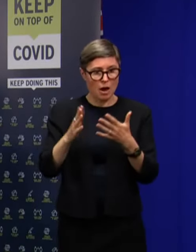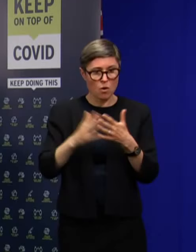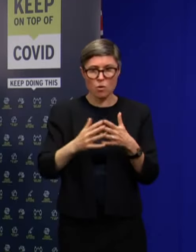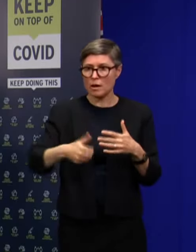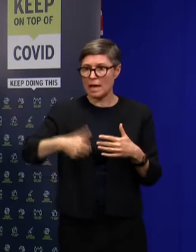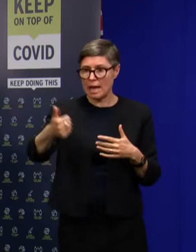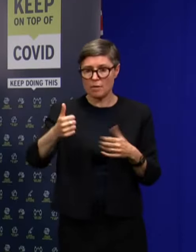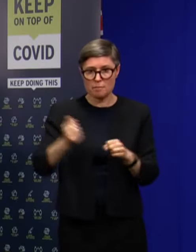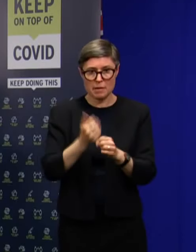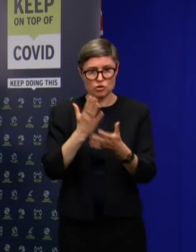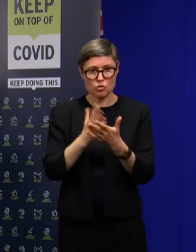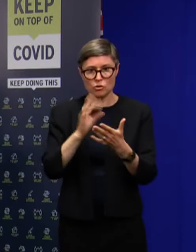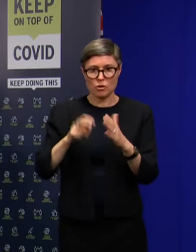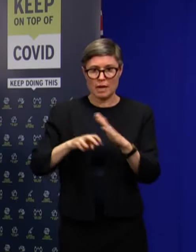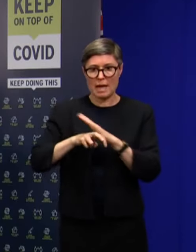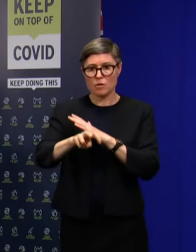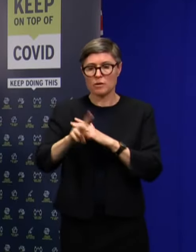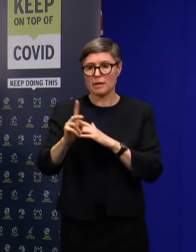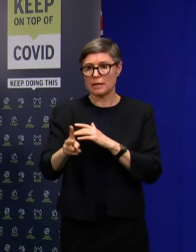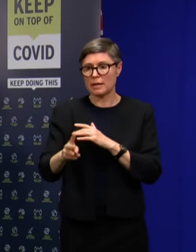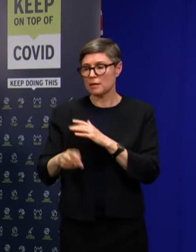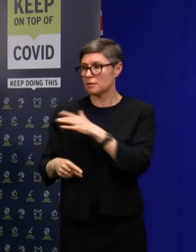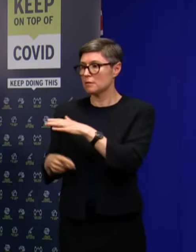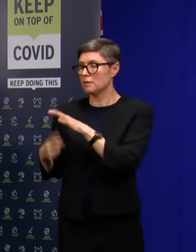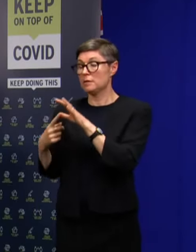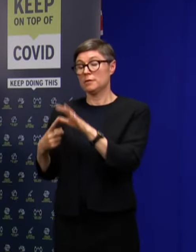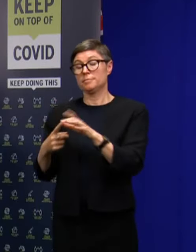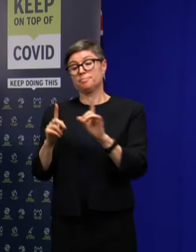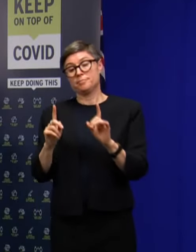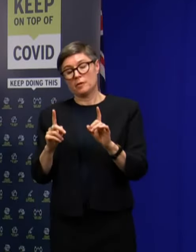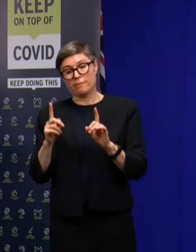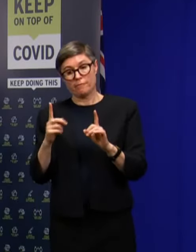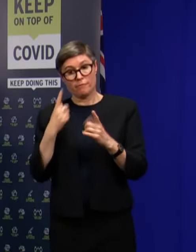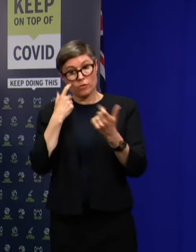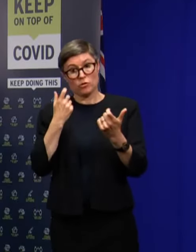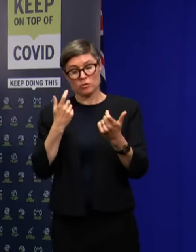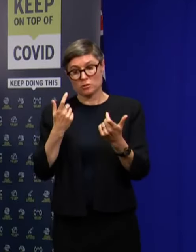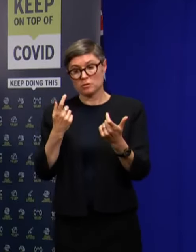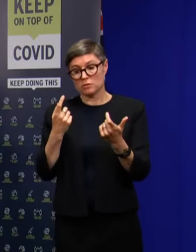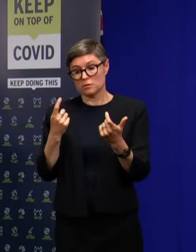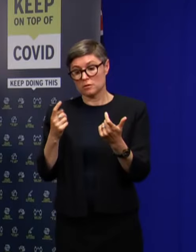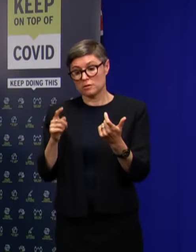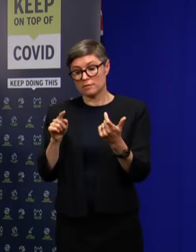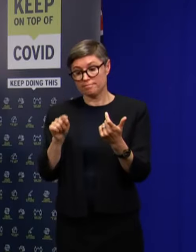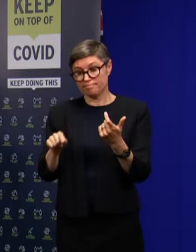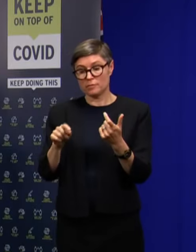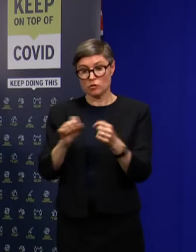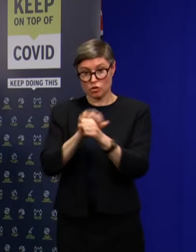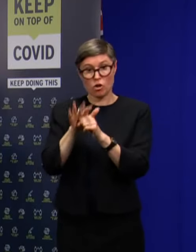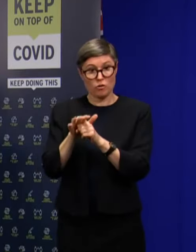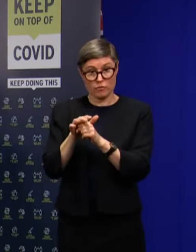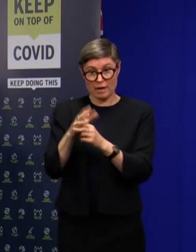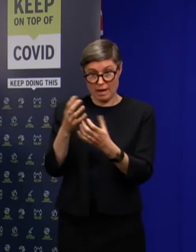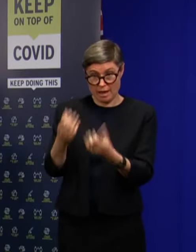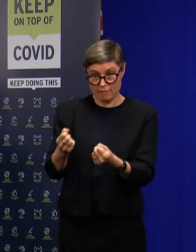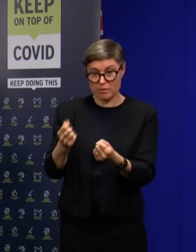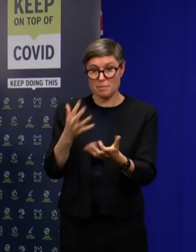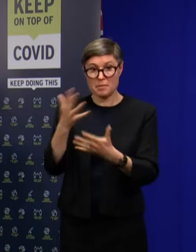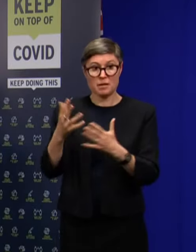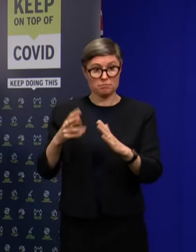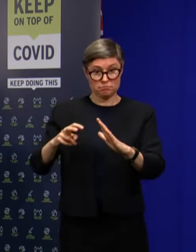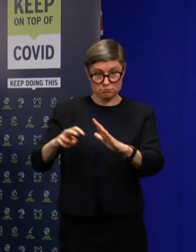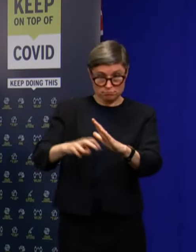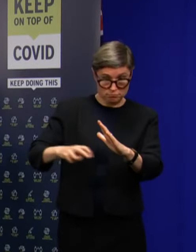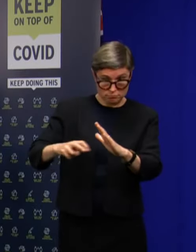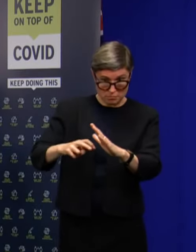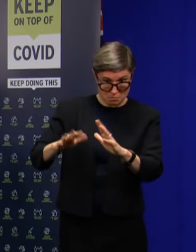him doing this again? Well, the first thing is he's COVID positive. And so that way he will be remaining in isolation until he's